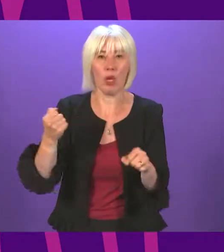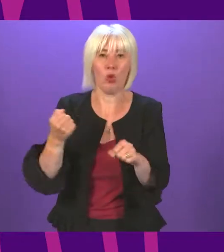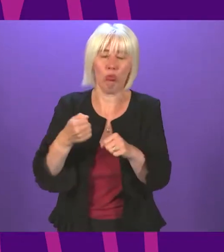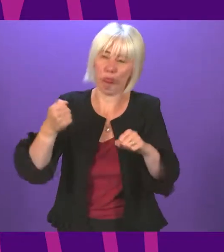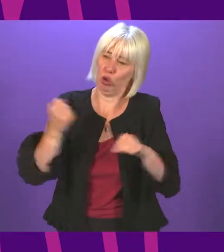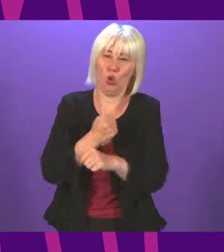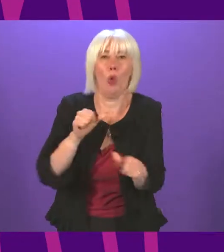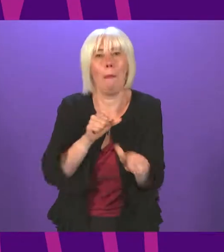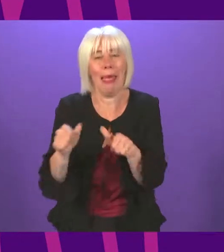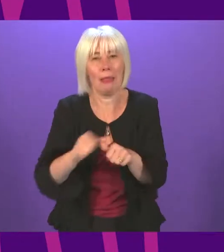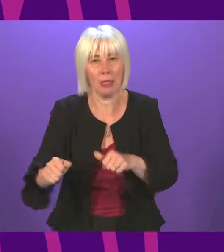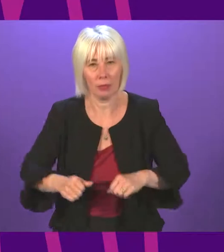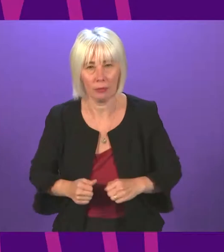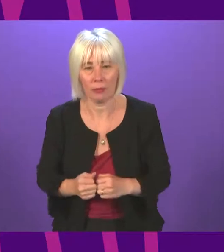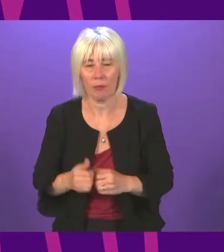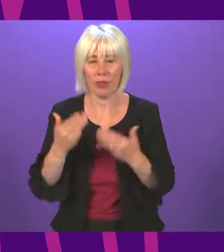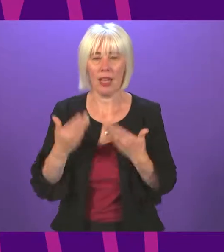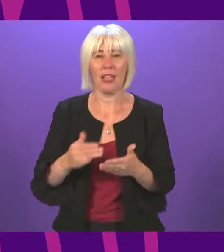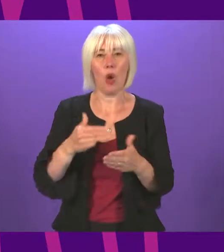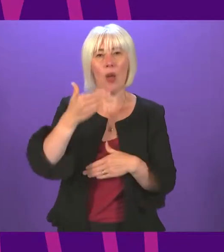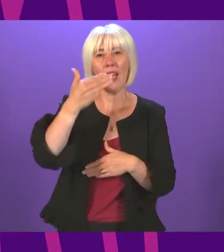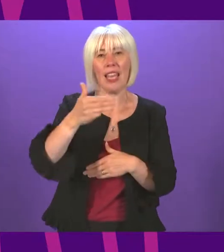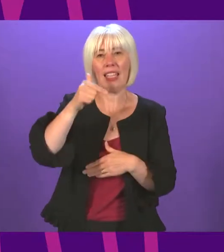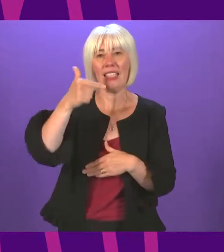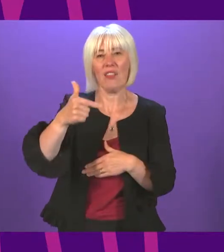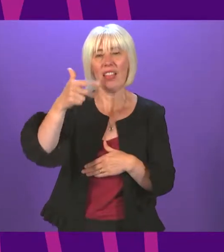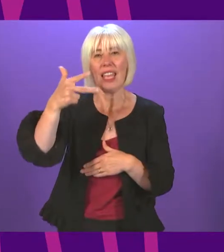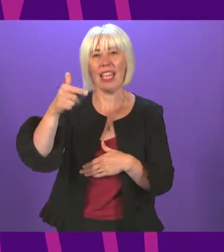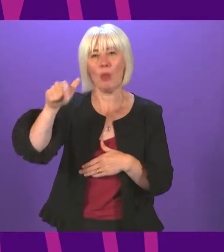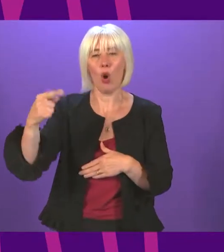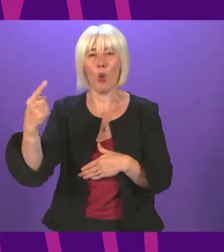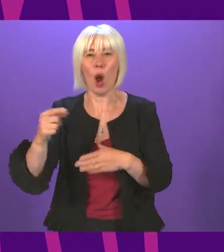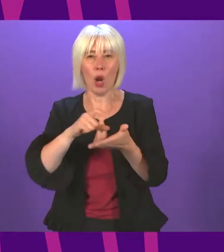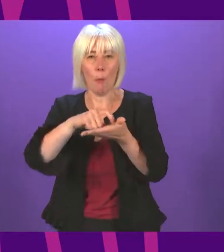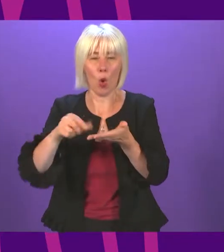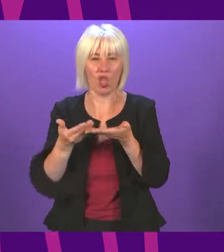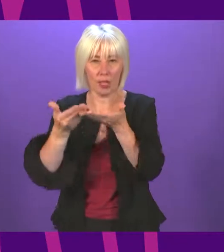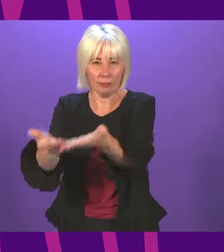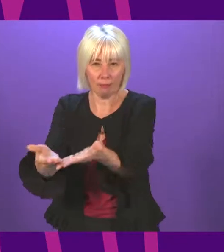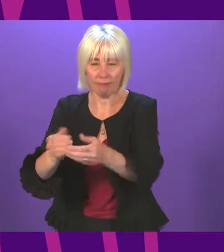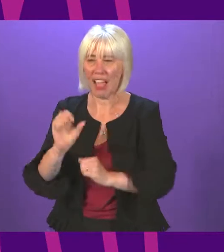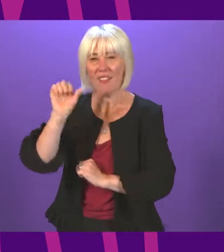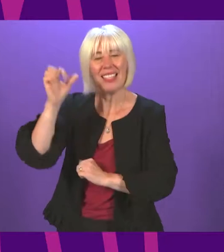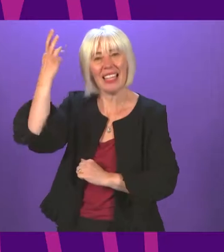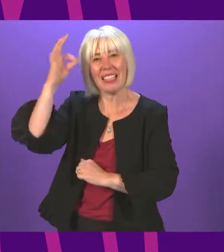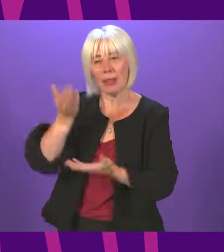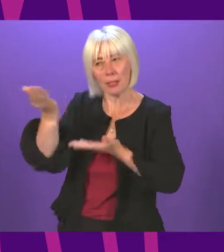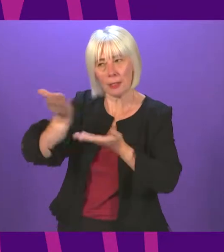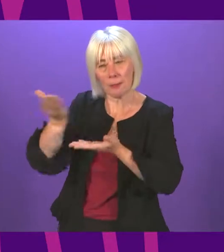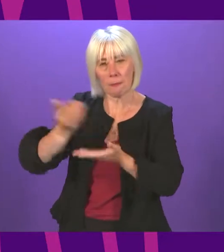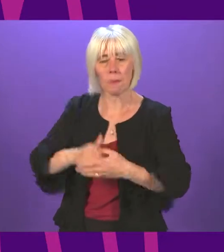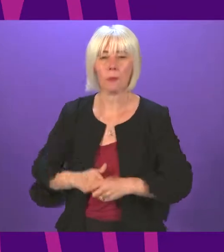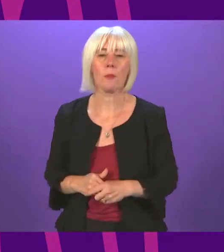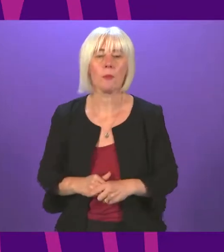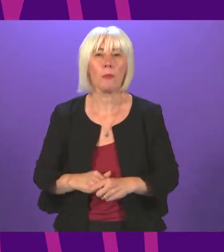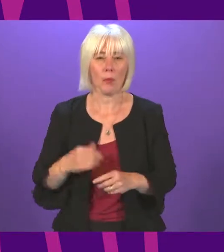Cole-Hamilton to speak to and move Amendment 978.1. Mr Cole-Hamilton, have six minutes. Thanks. Thank you very much, Deputy Presiding Officer. I